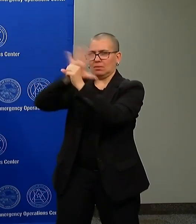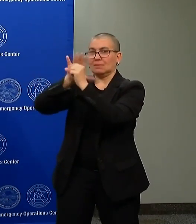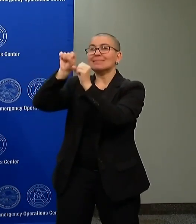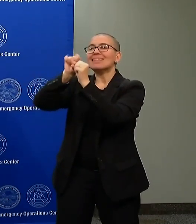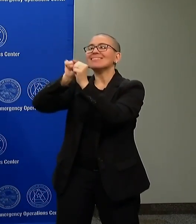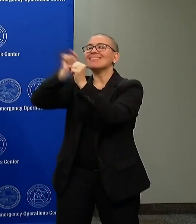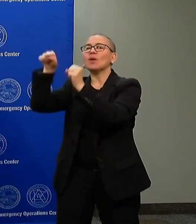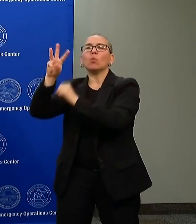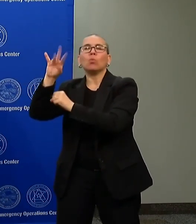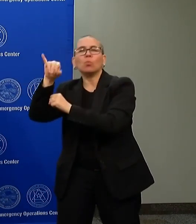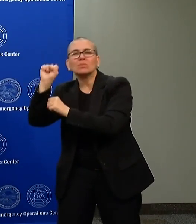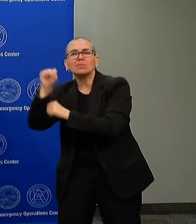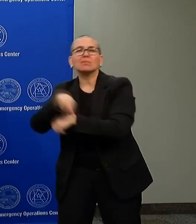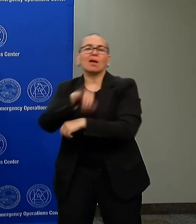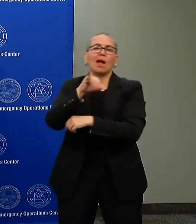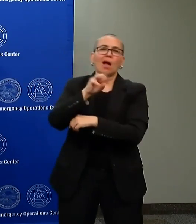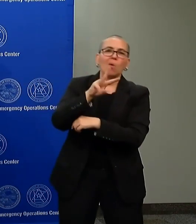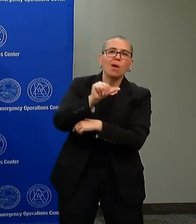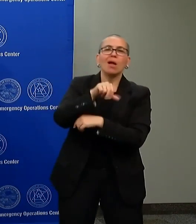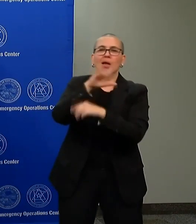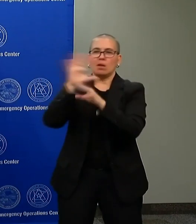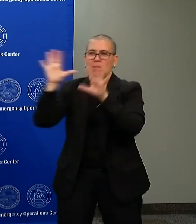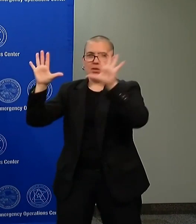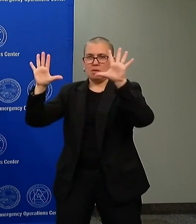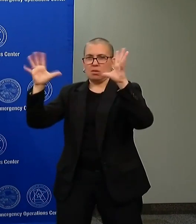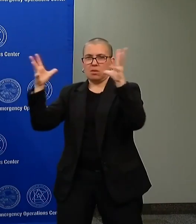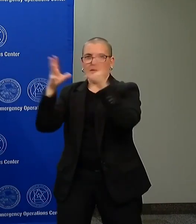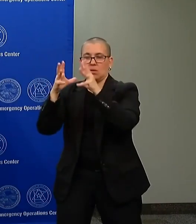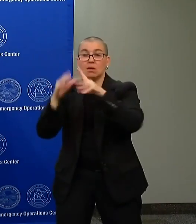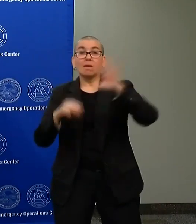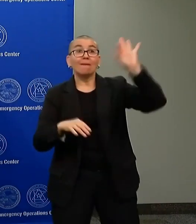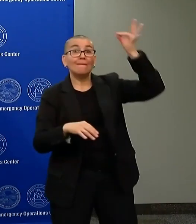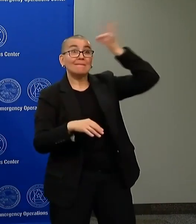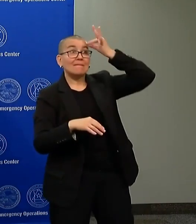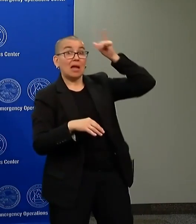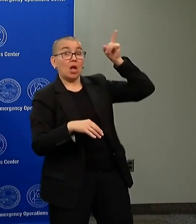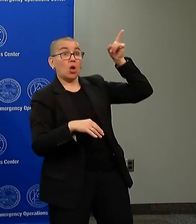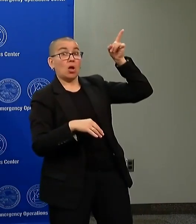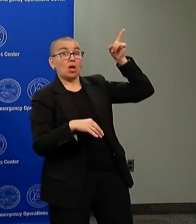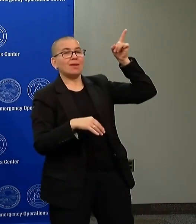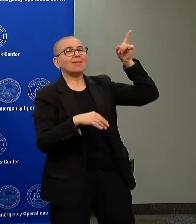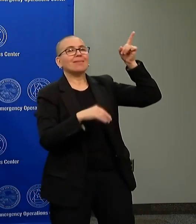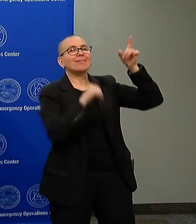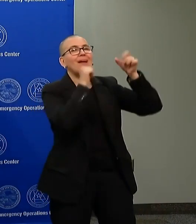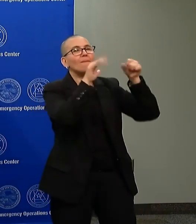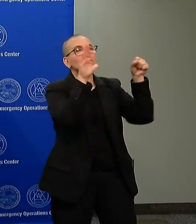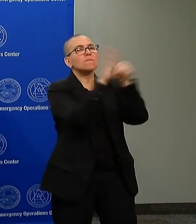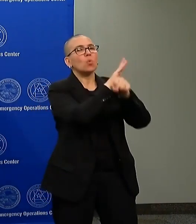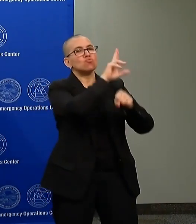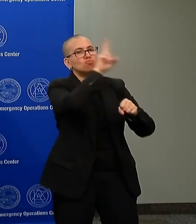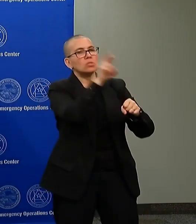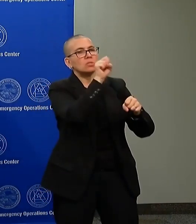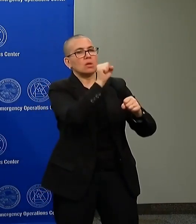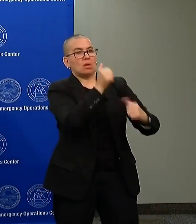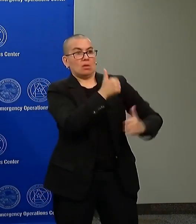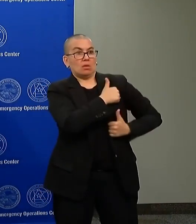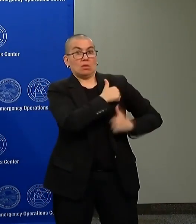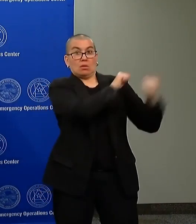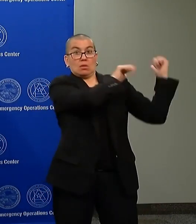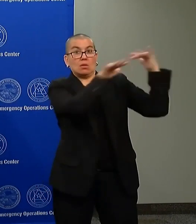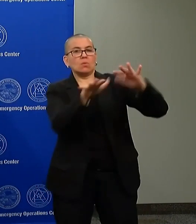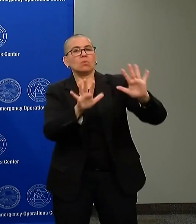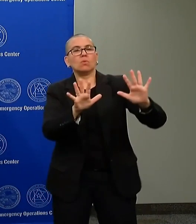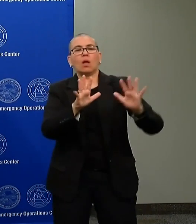And I think for people to think about this, they're not talking about mobilizing the entire United States Army. We're probably talking in the neighbor of several hundred.